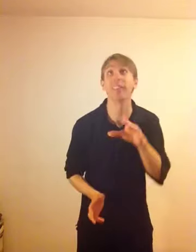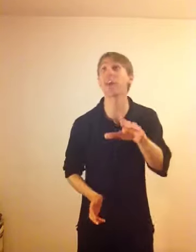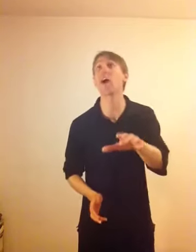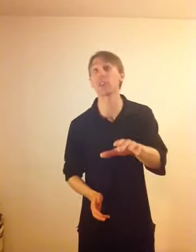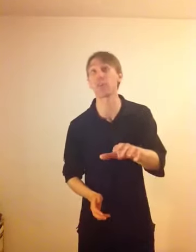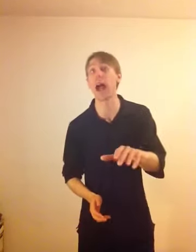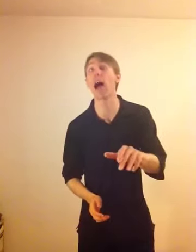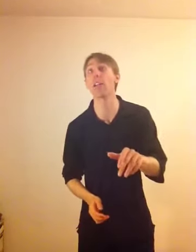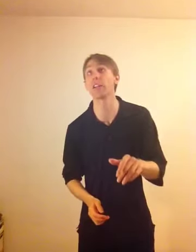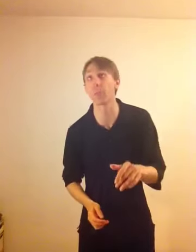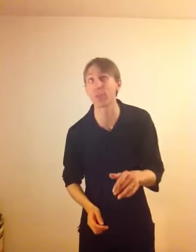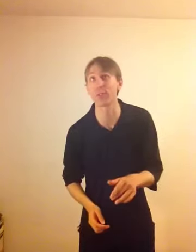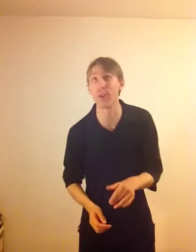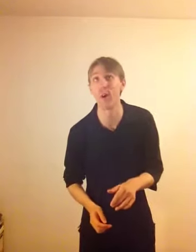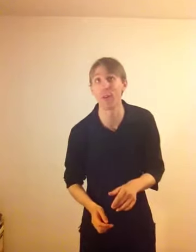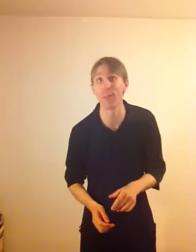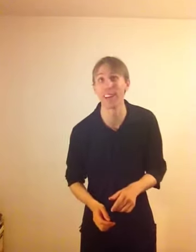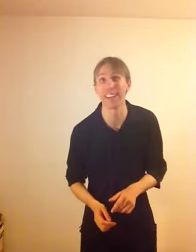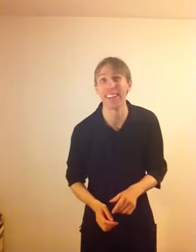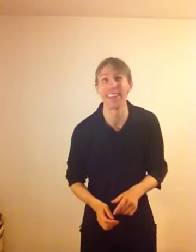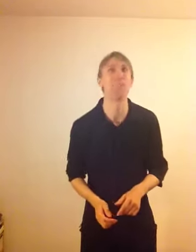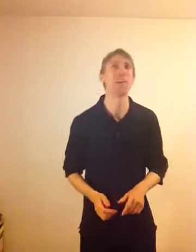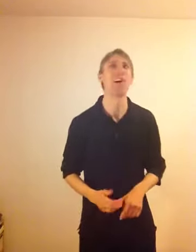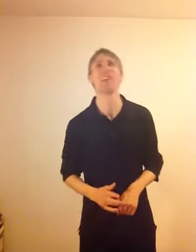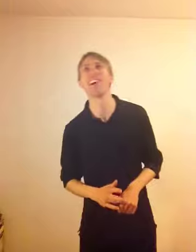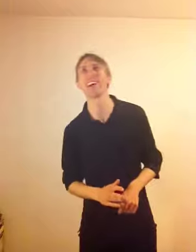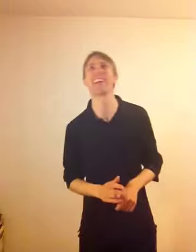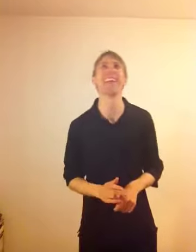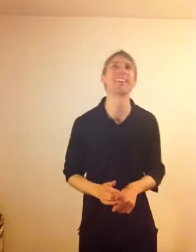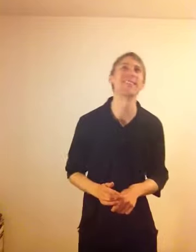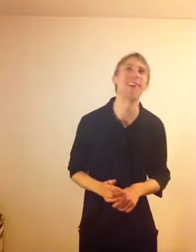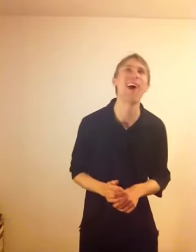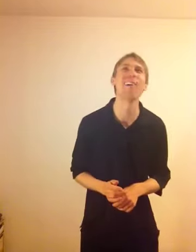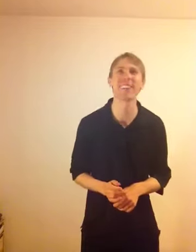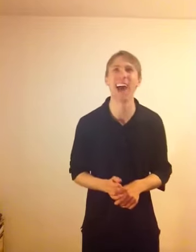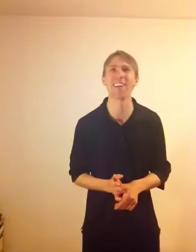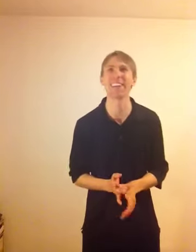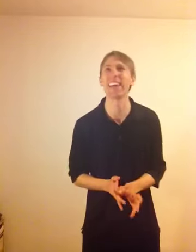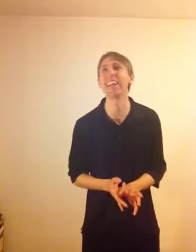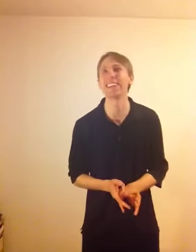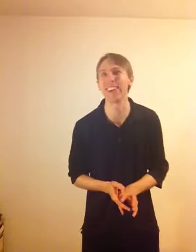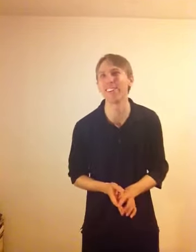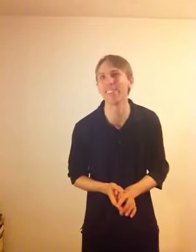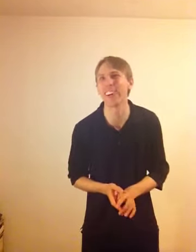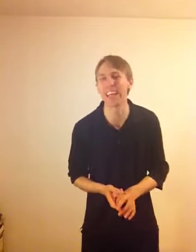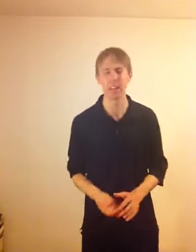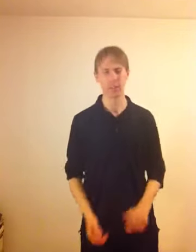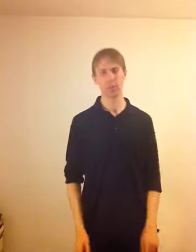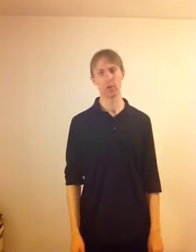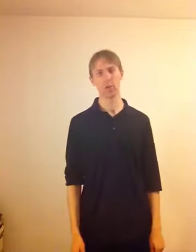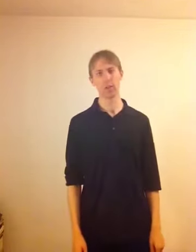The dogs were howling up a storm, but then we all like a little song now and then, don't we? Do we?